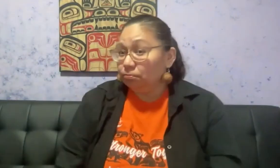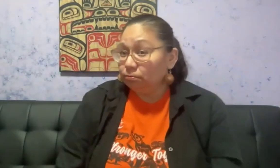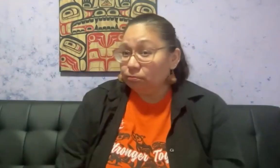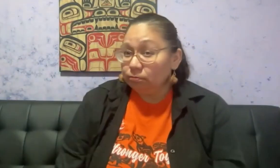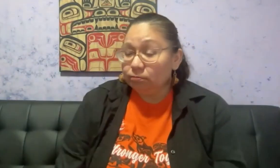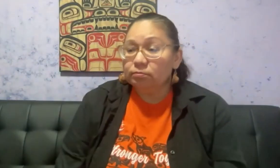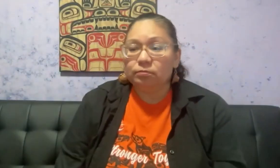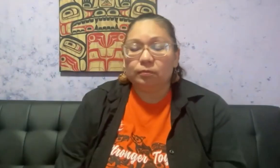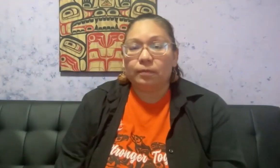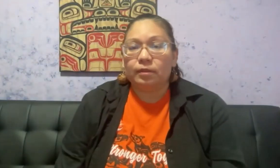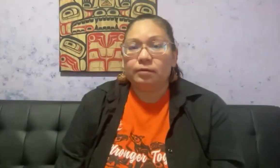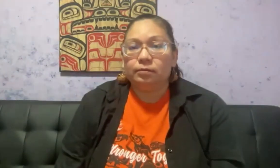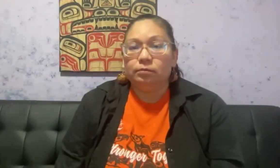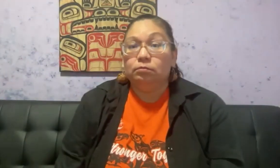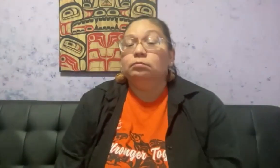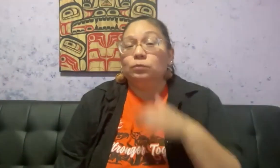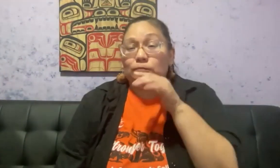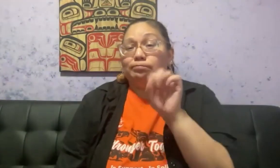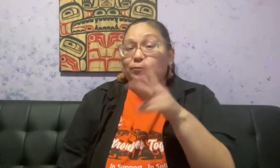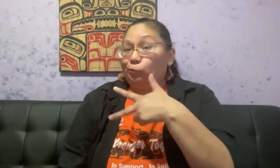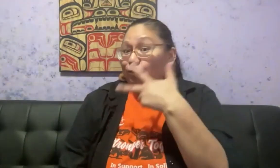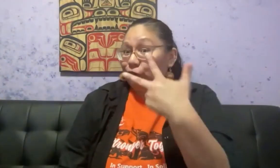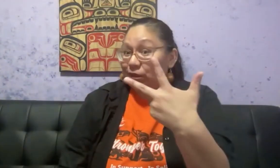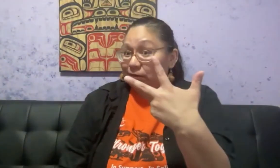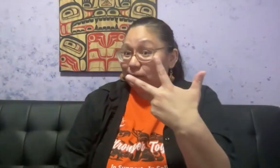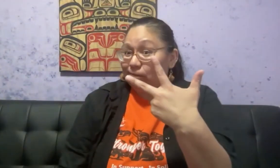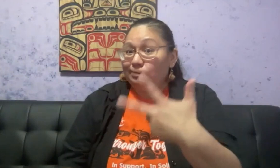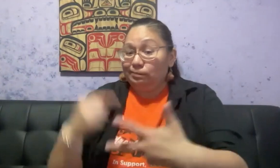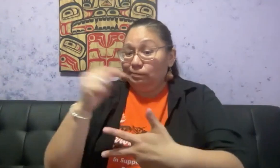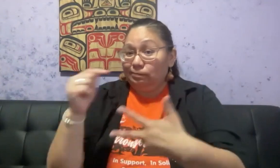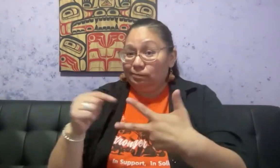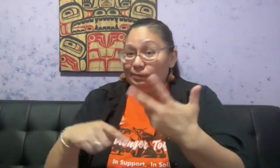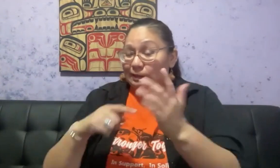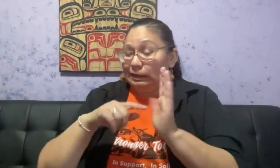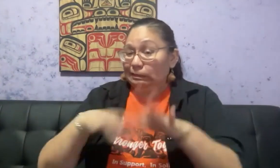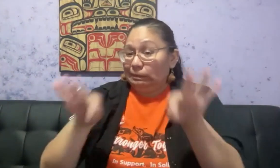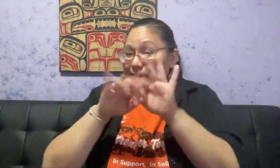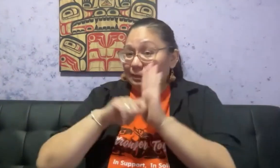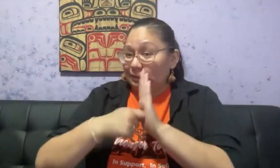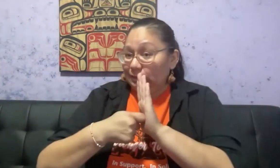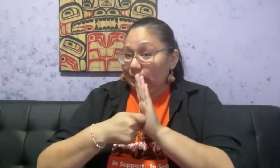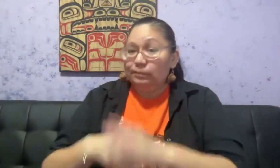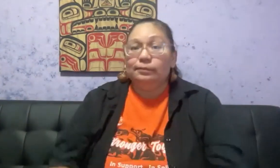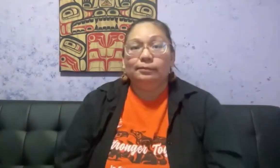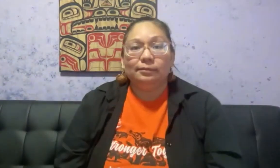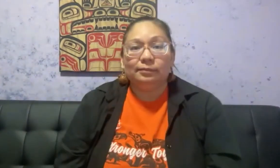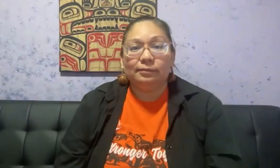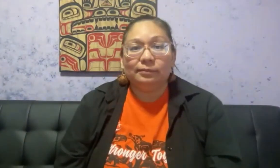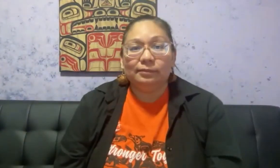So on that note and how these two relate to each other, I would like to highlight three parts on how